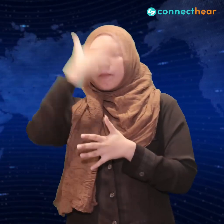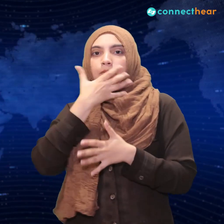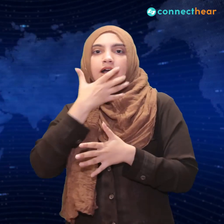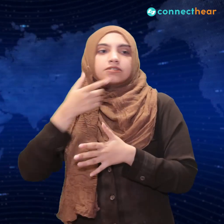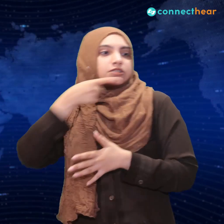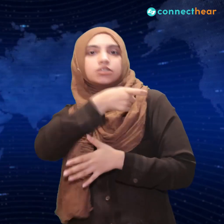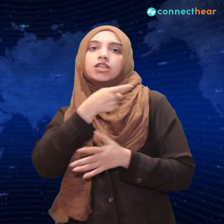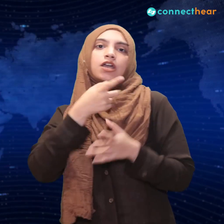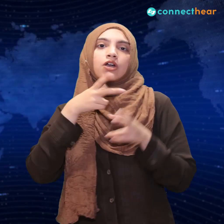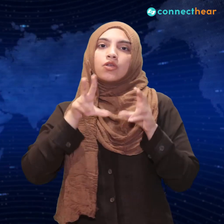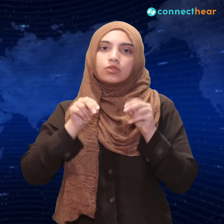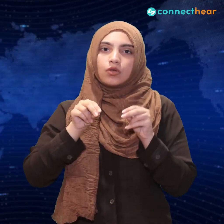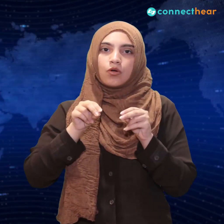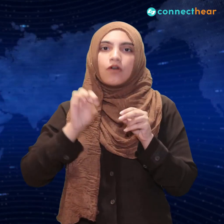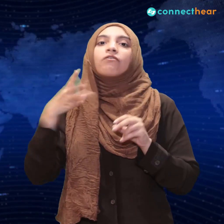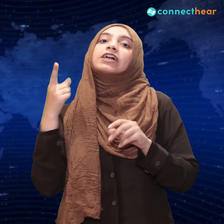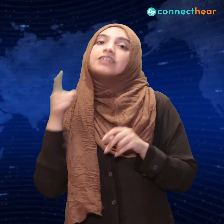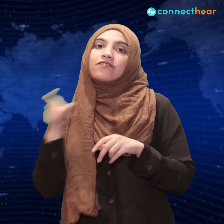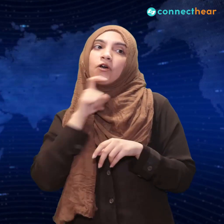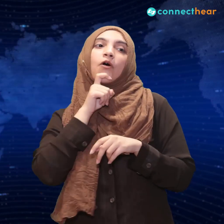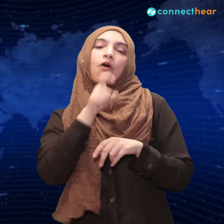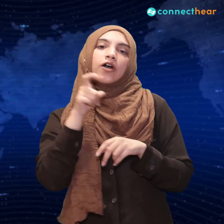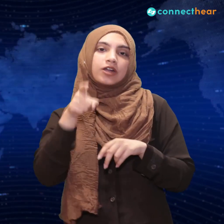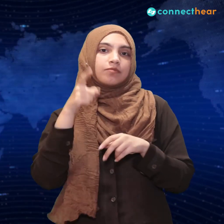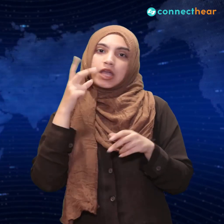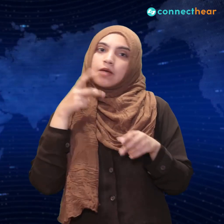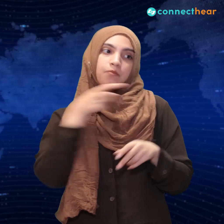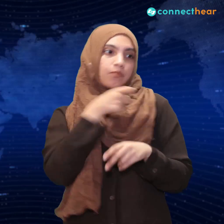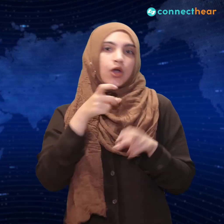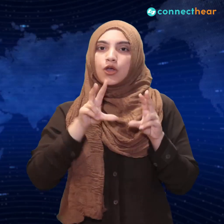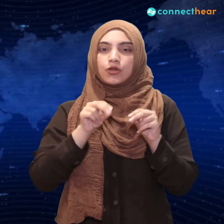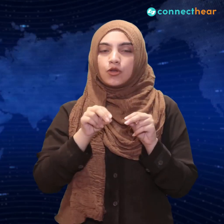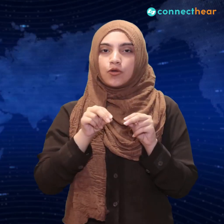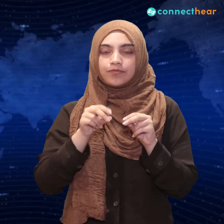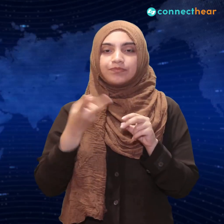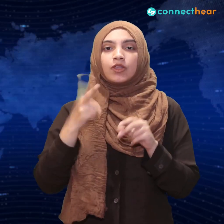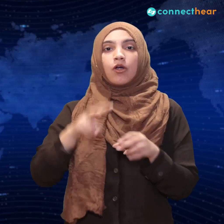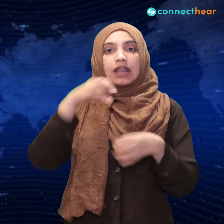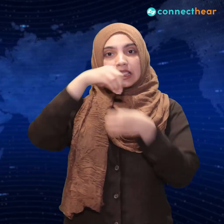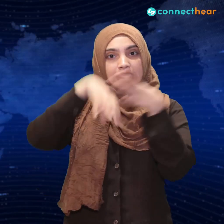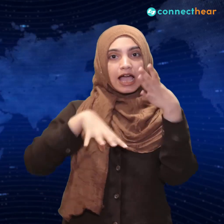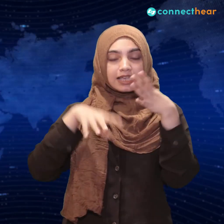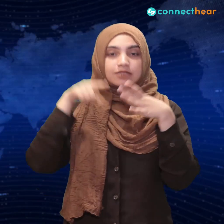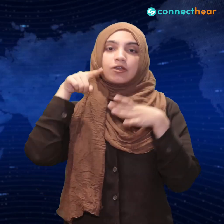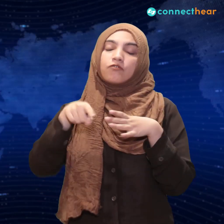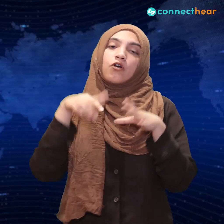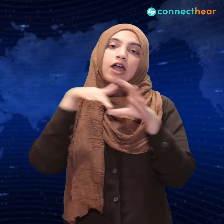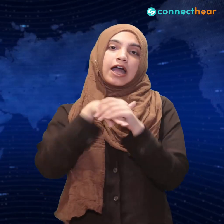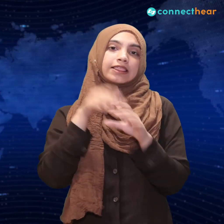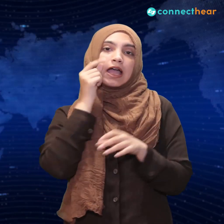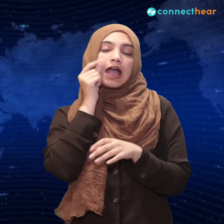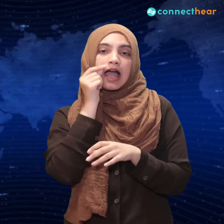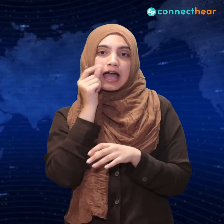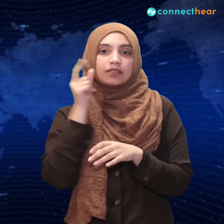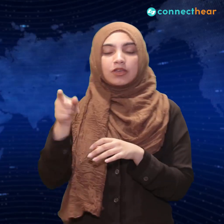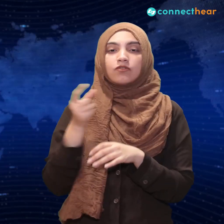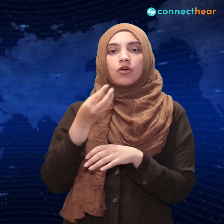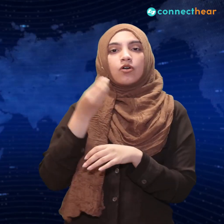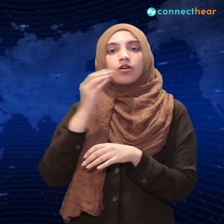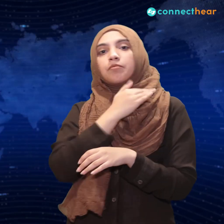as he knew he's the order to not do that. Towards the end of the episode, the old man purposely lost the game and was about to